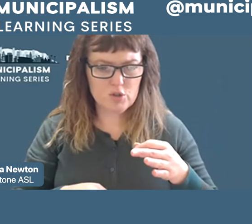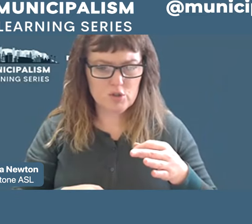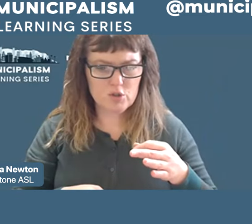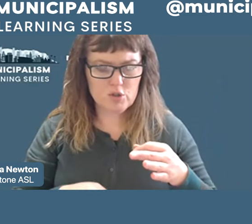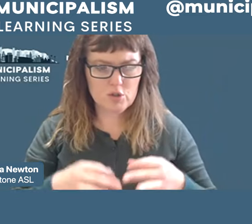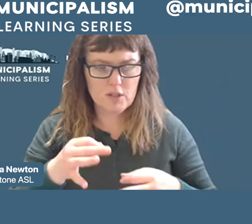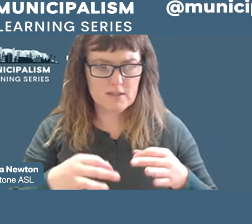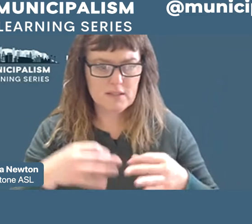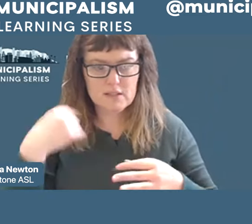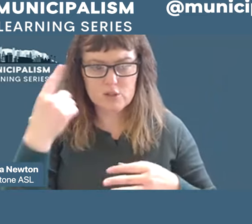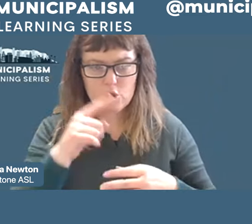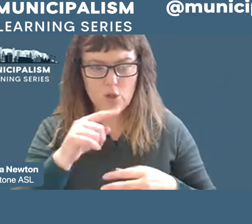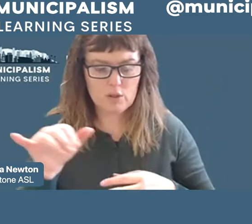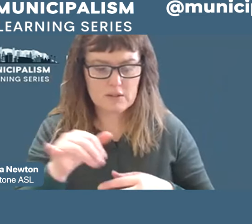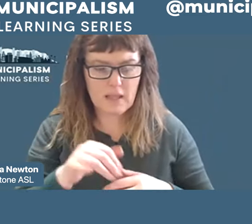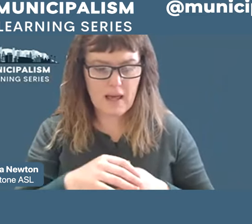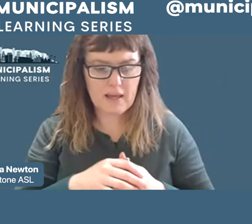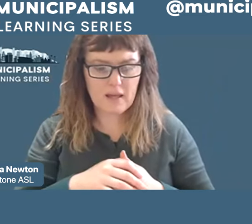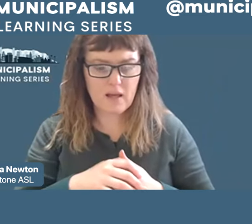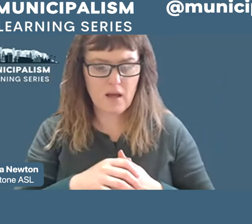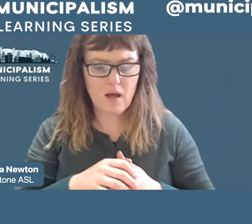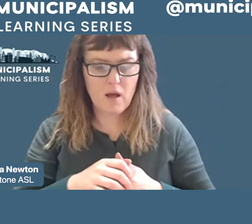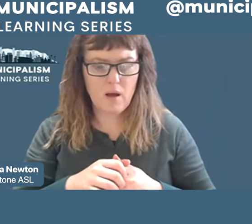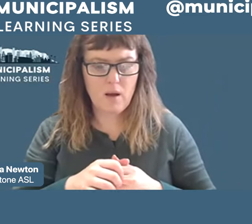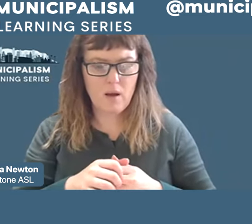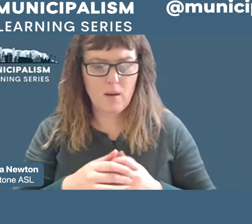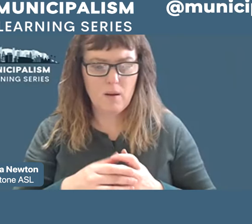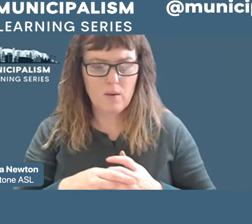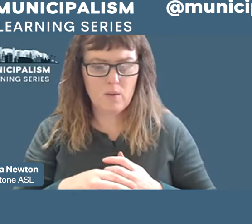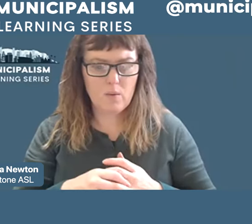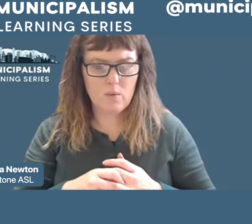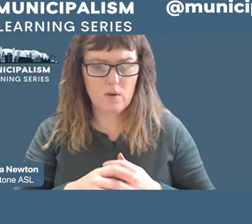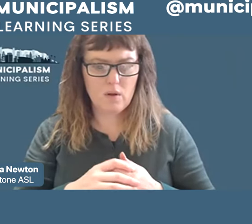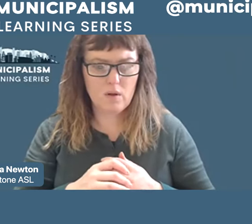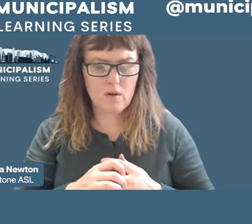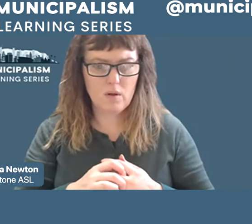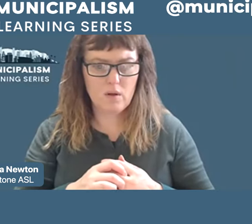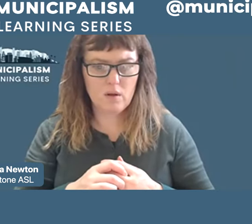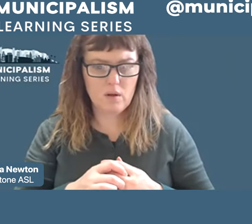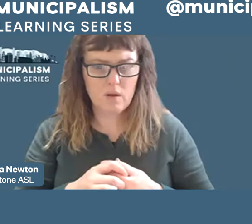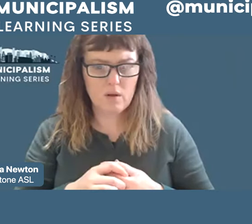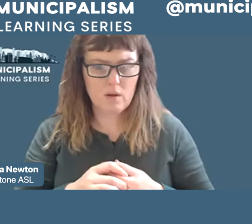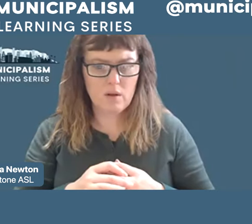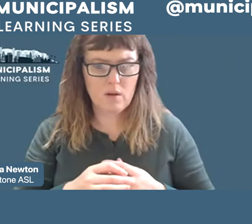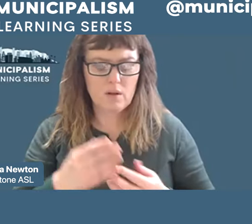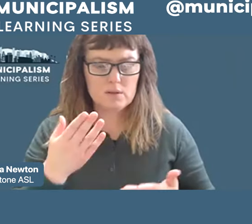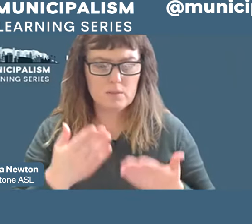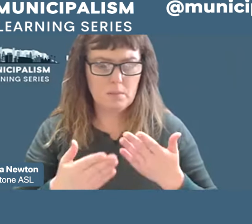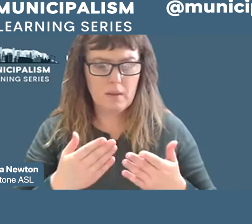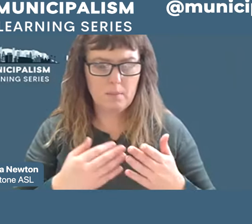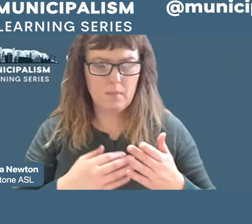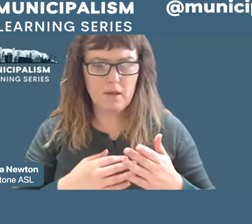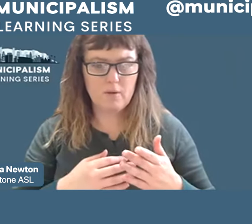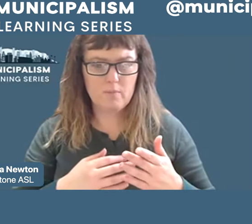and we are able to pass from a fossil fuel economy to a more green economy